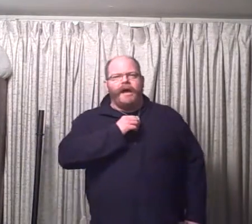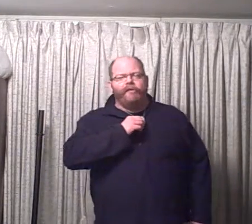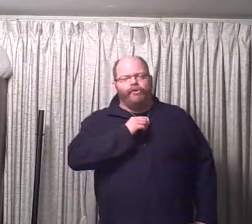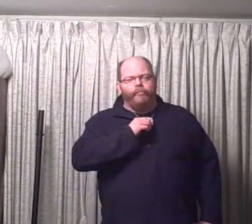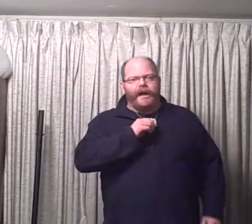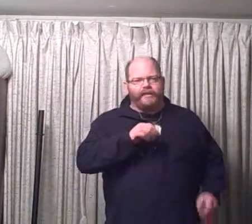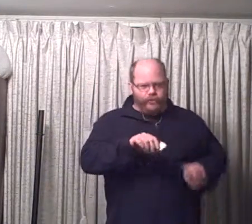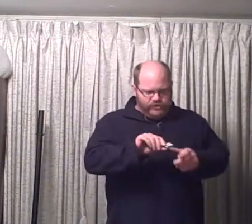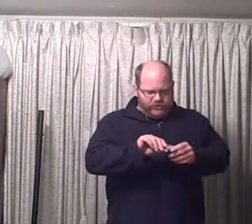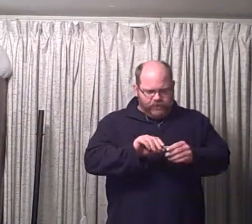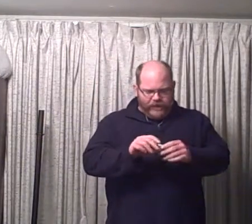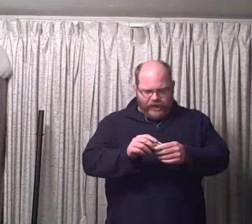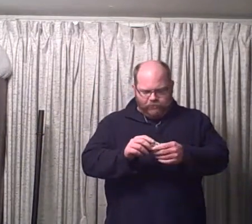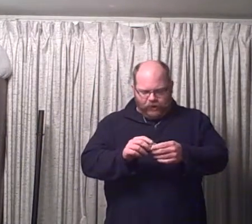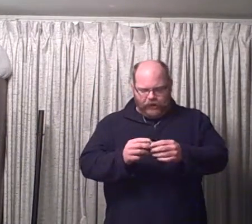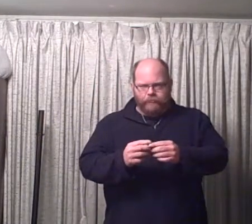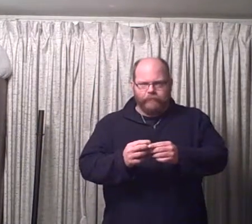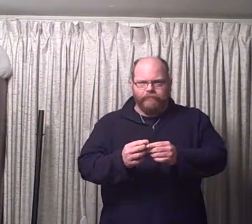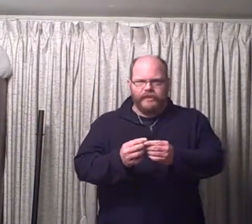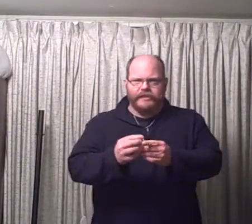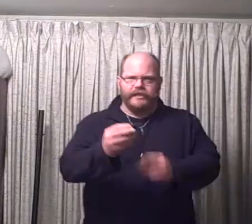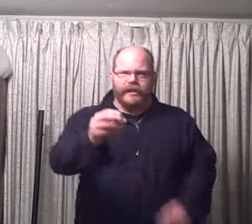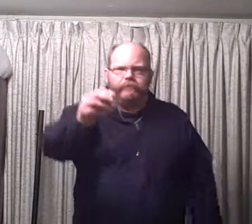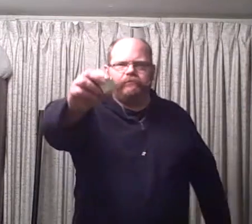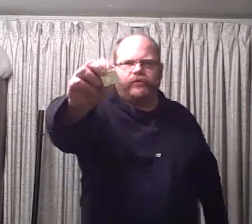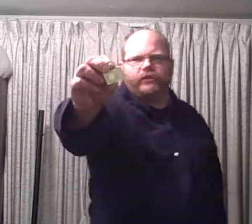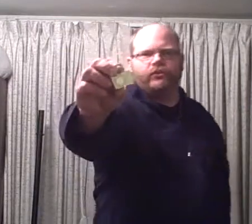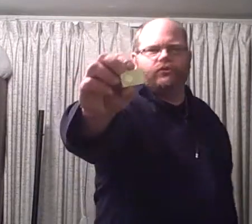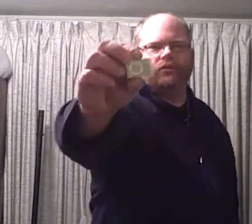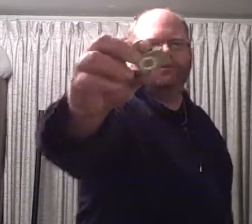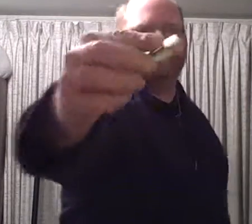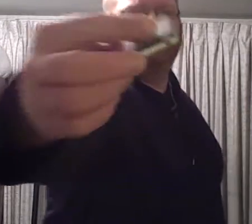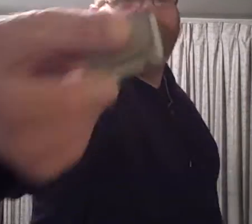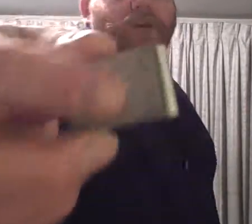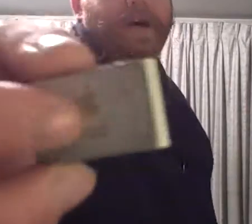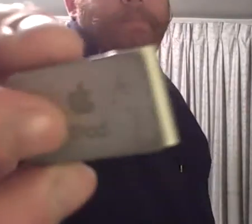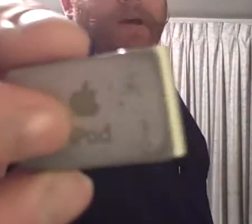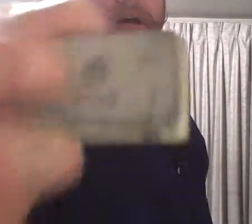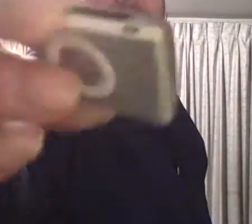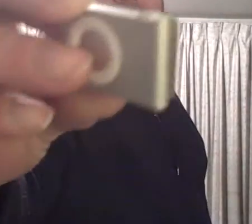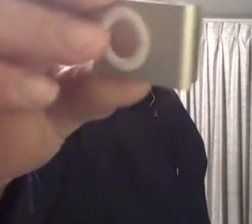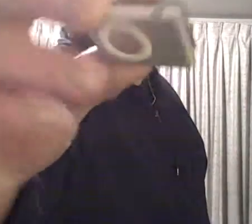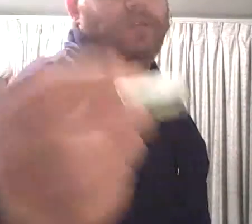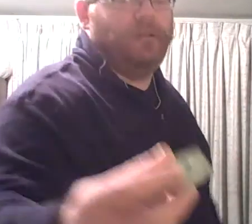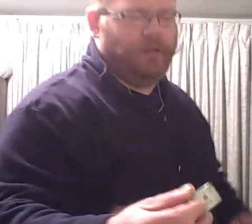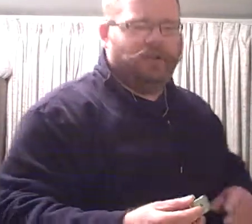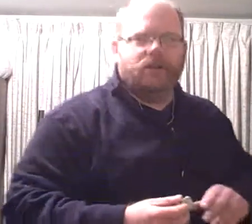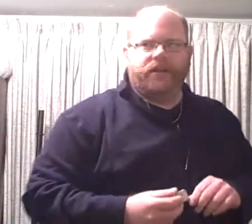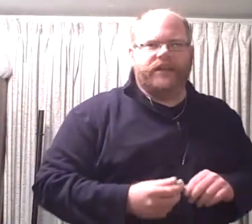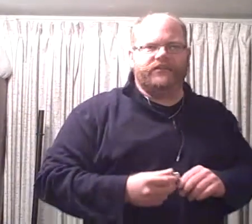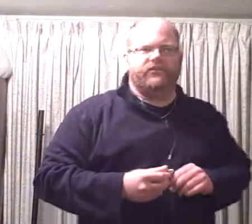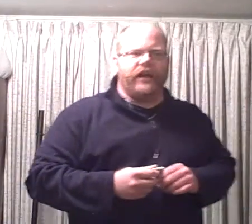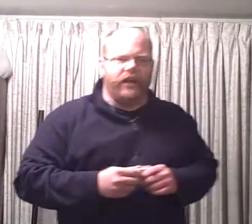real bad news is my iPod, this thing, iPod Shuffle, is dead.